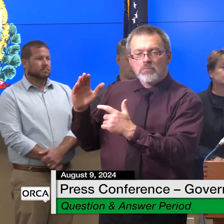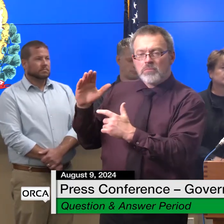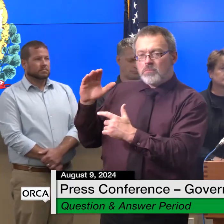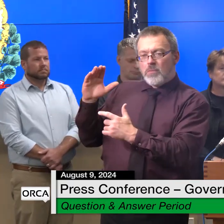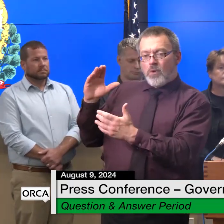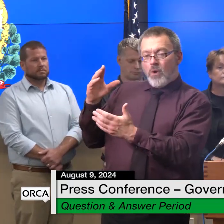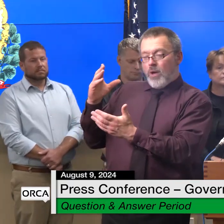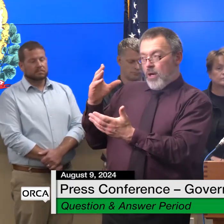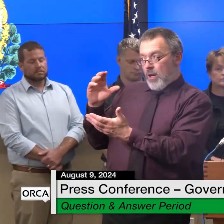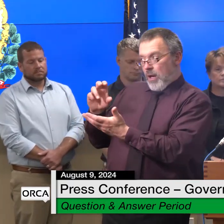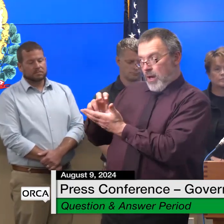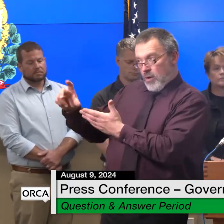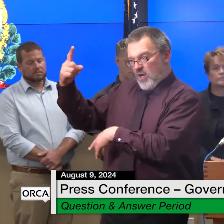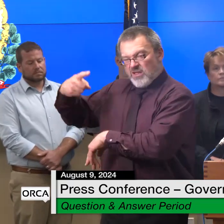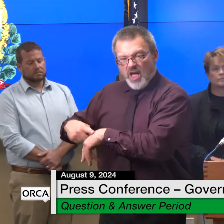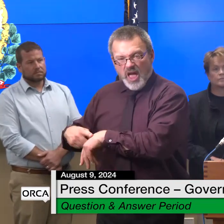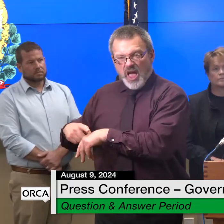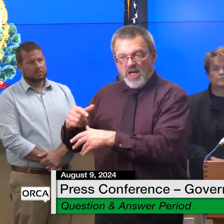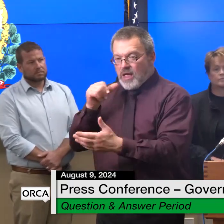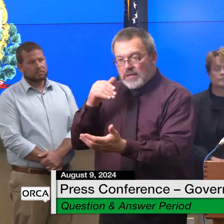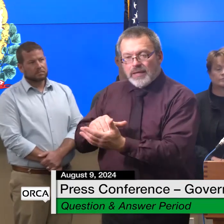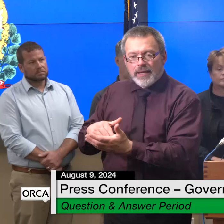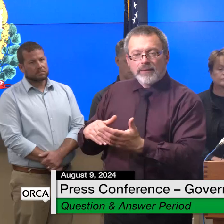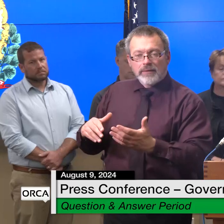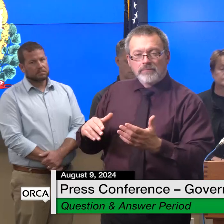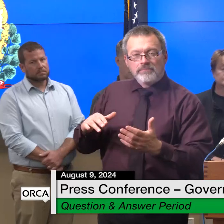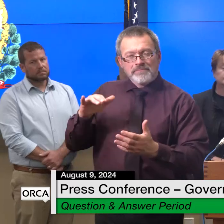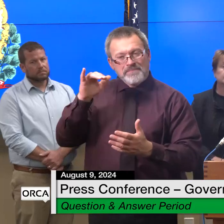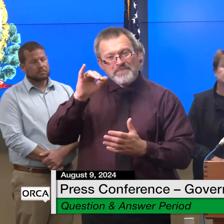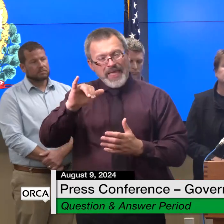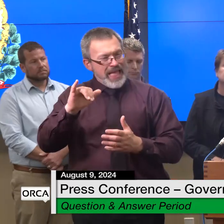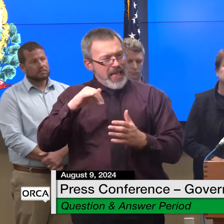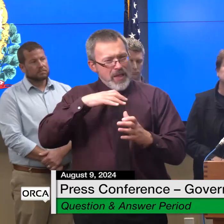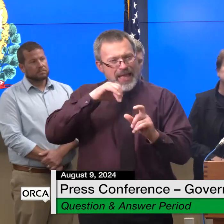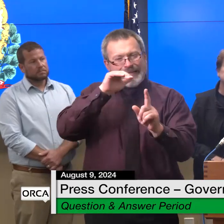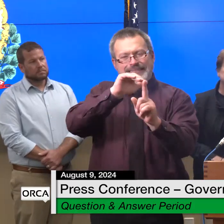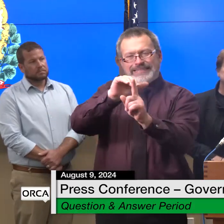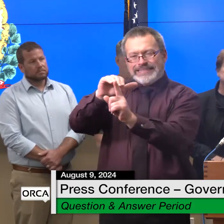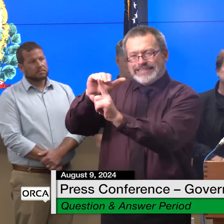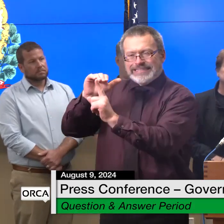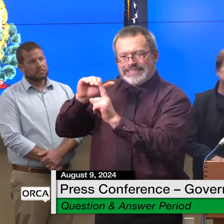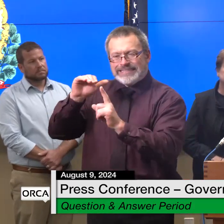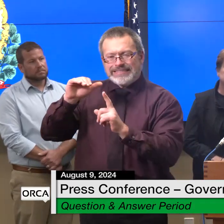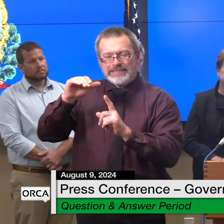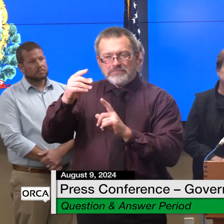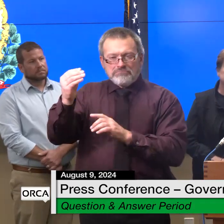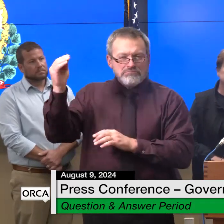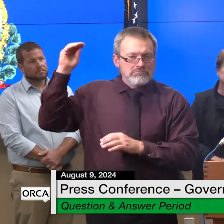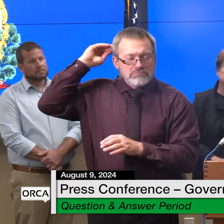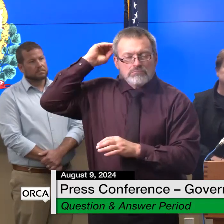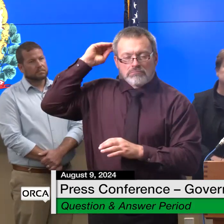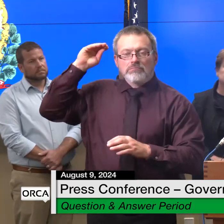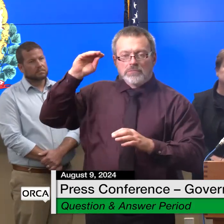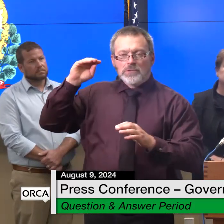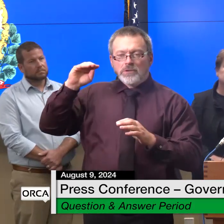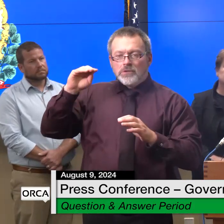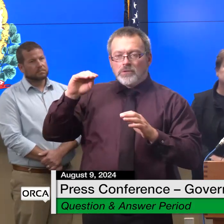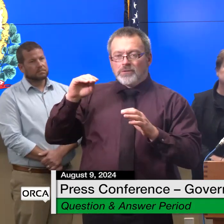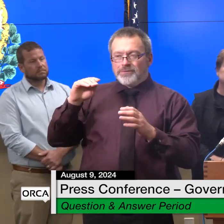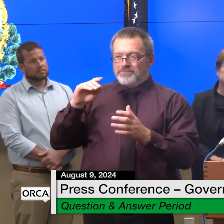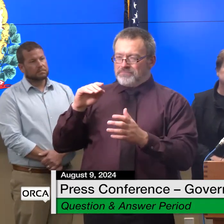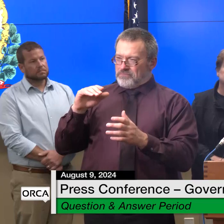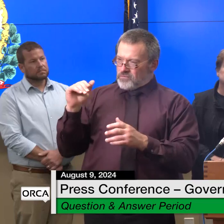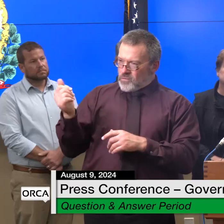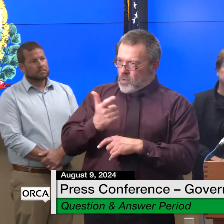so if we can all keep that in mind i think that that would go a long ways to uh to presenting a budget and uh and